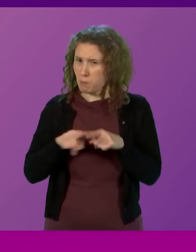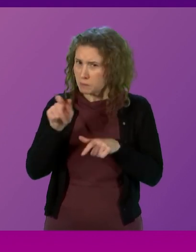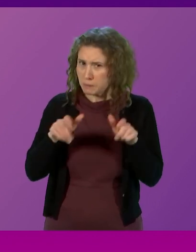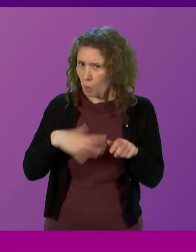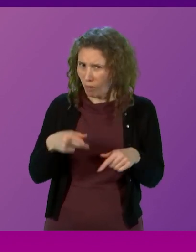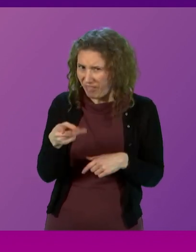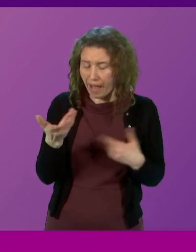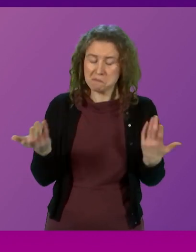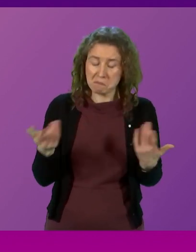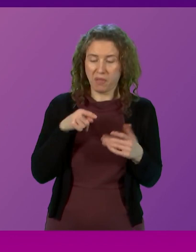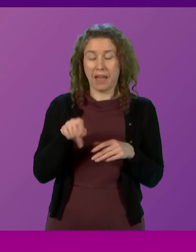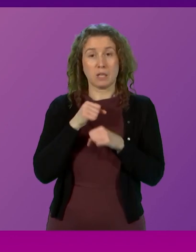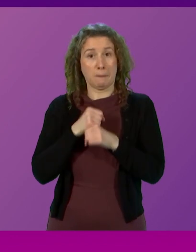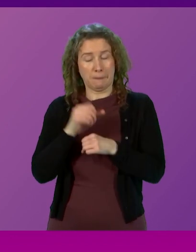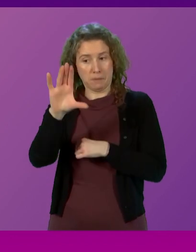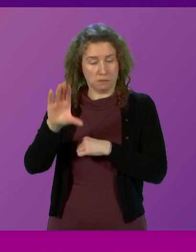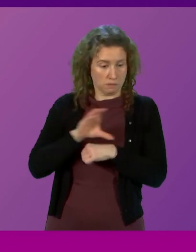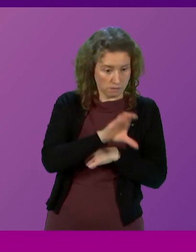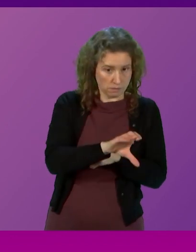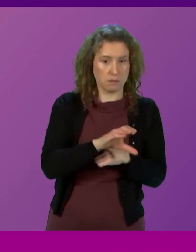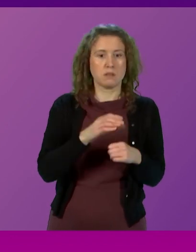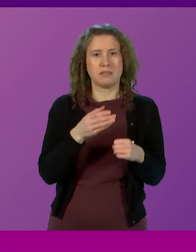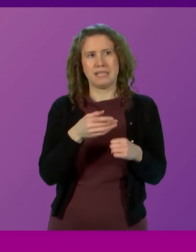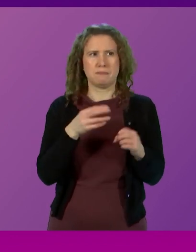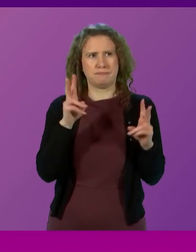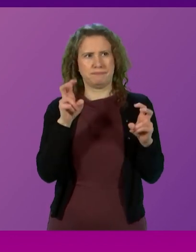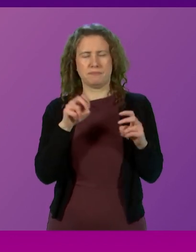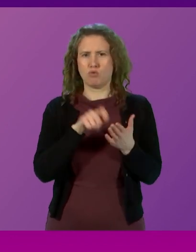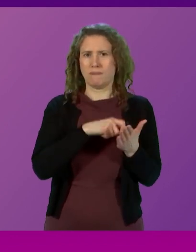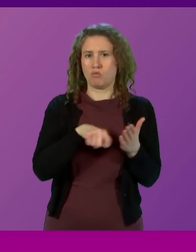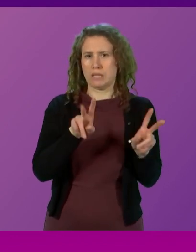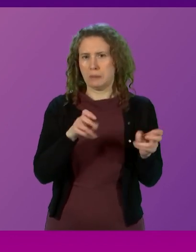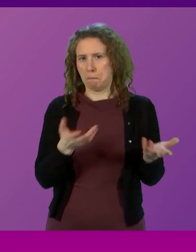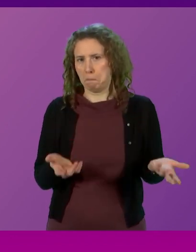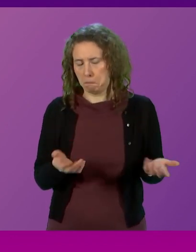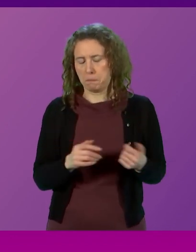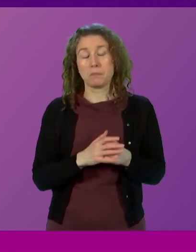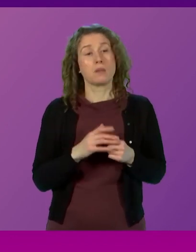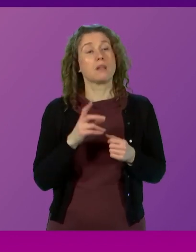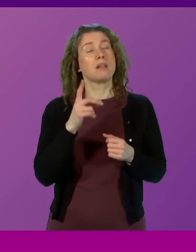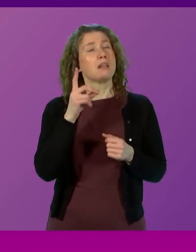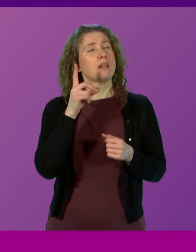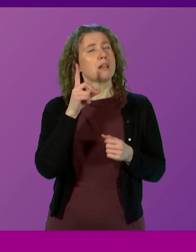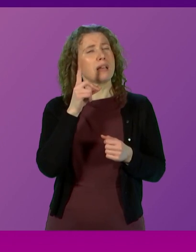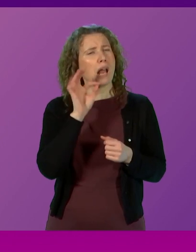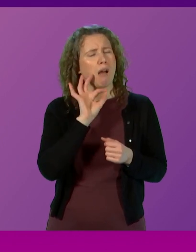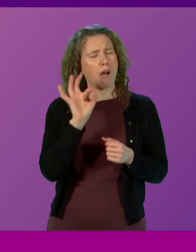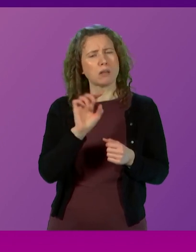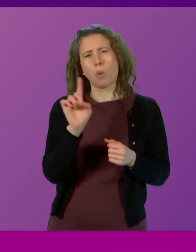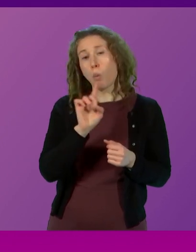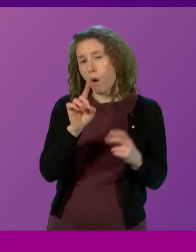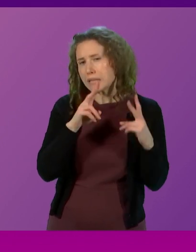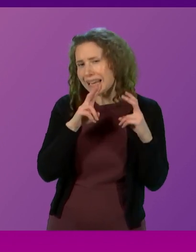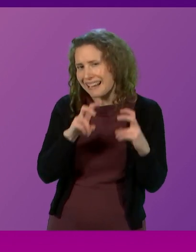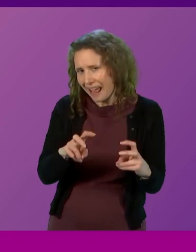all, and removing that commitment to the bogus referendum. In the meantime, can I ask, what analysis